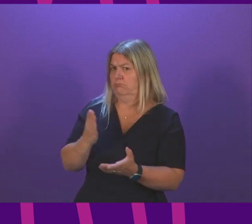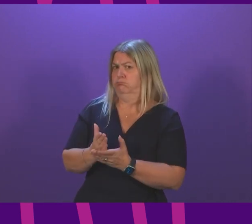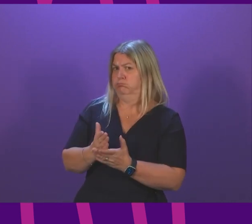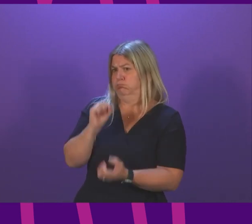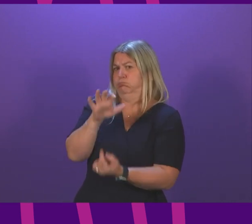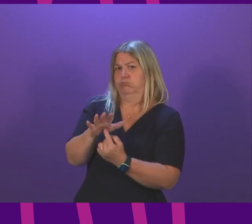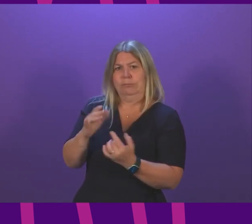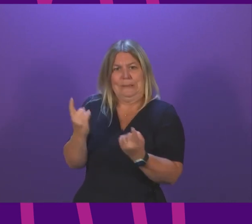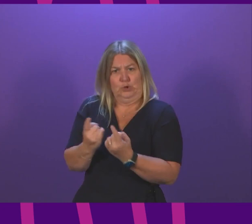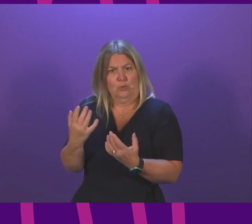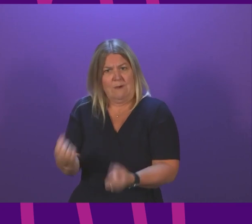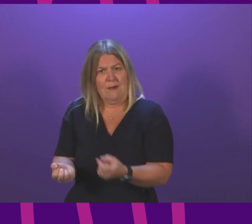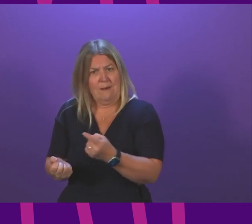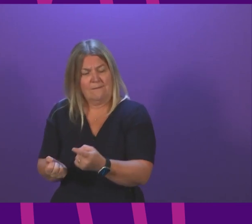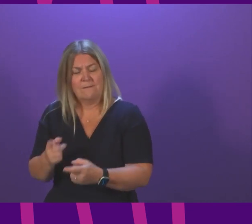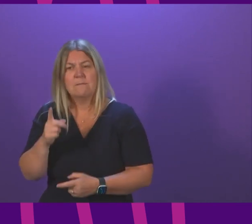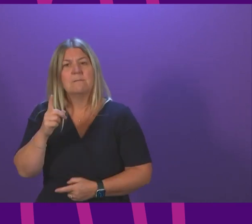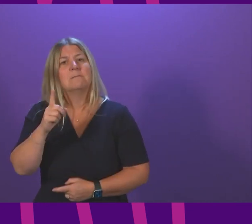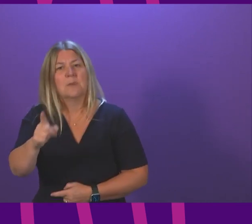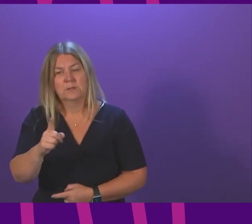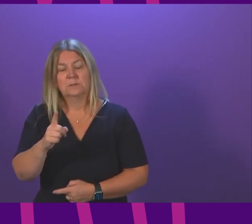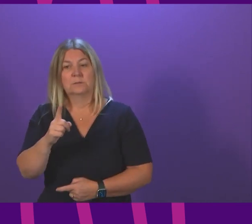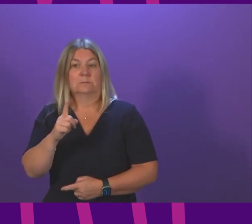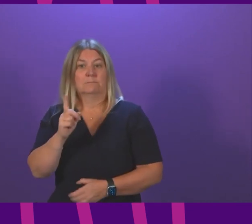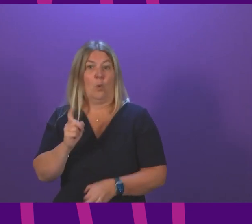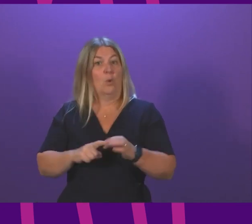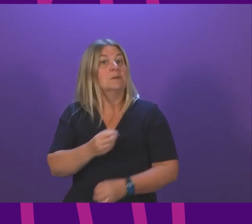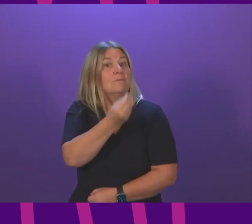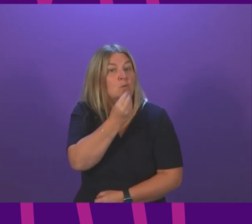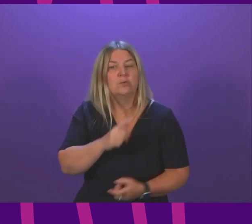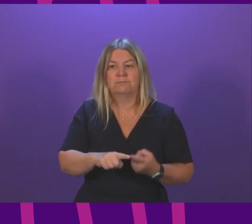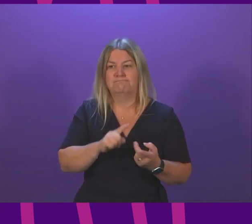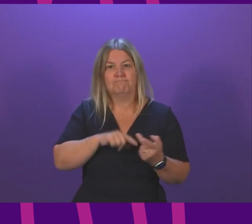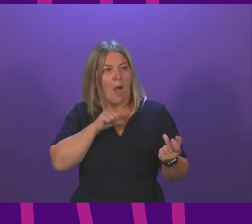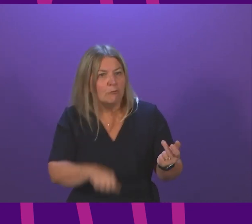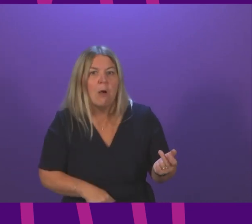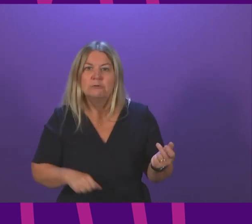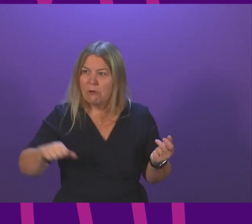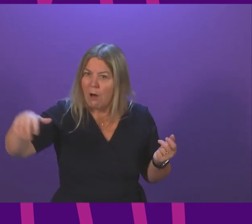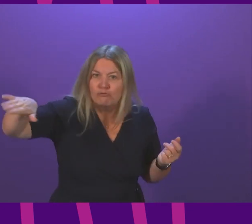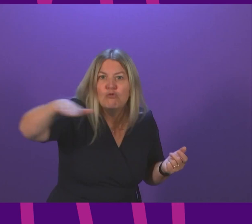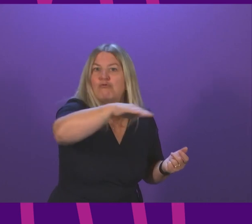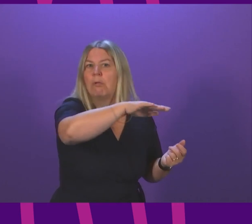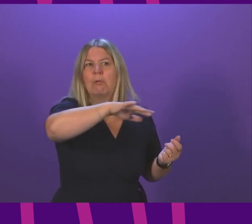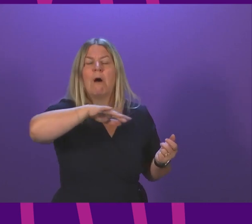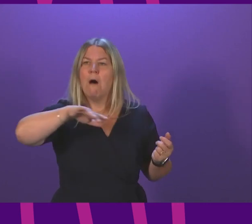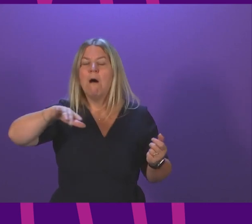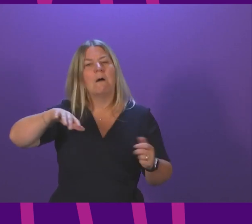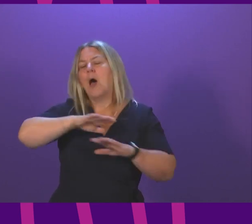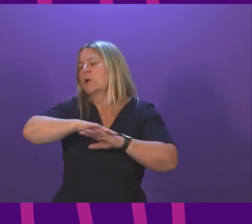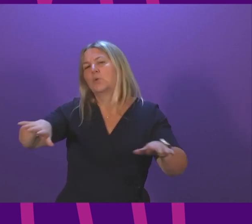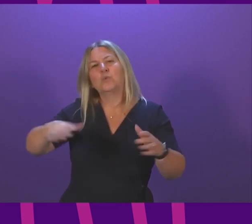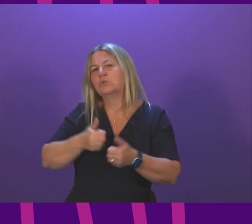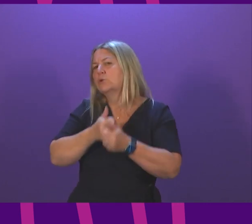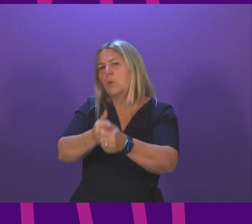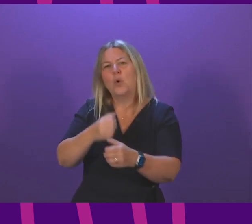but I think the quality of our food and our agriculture is really important I don't support GM crops